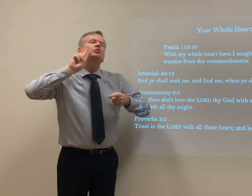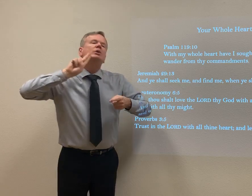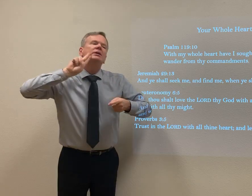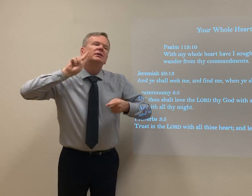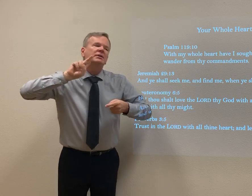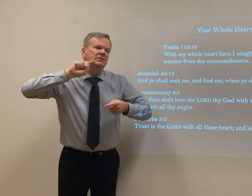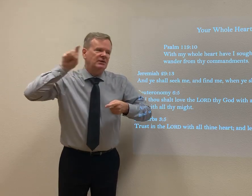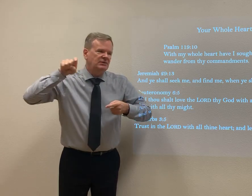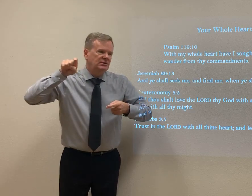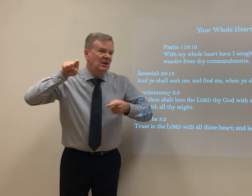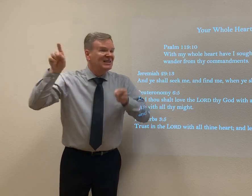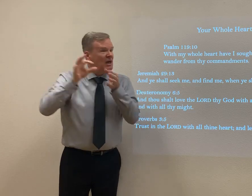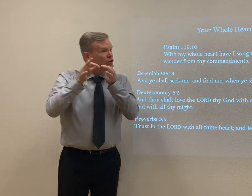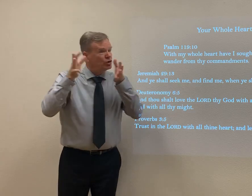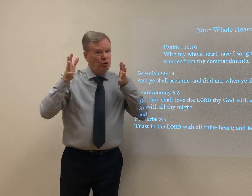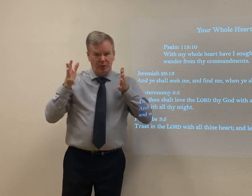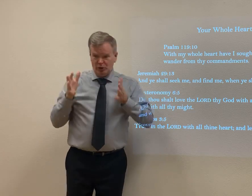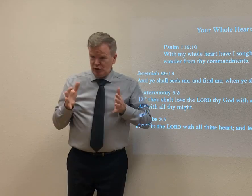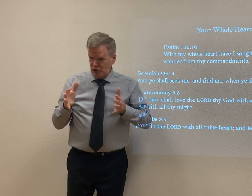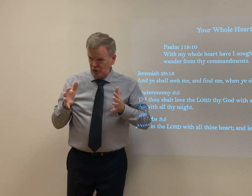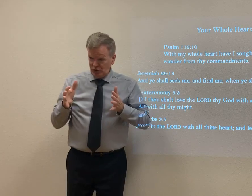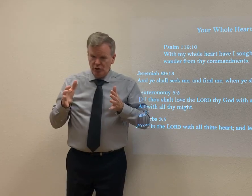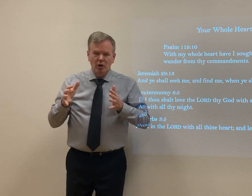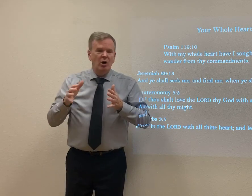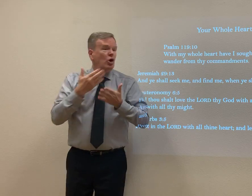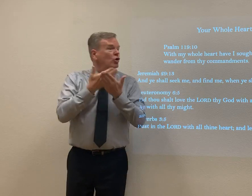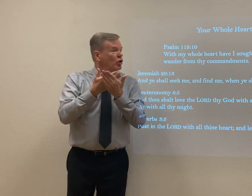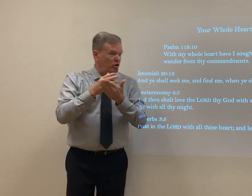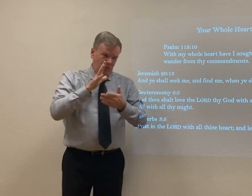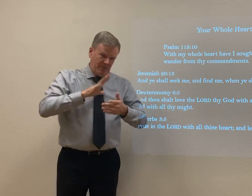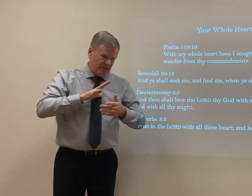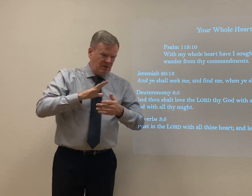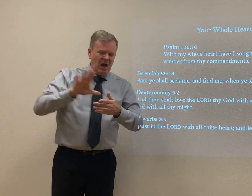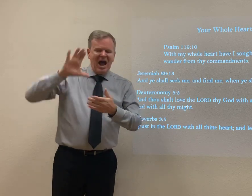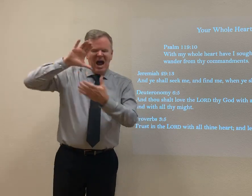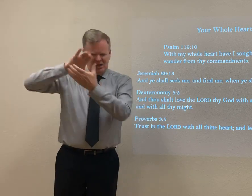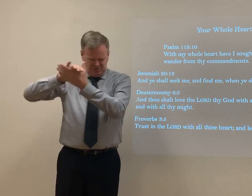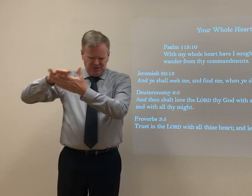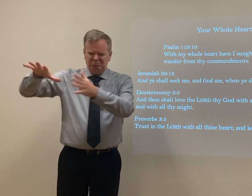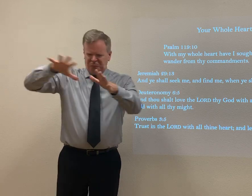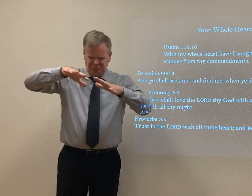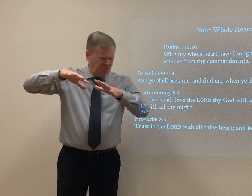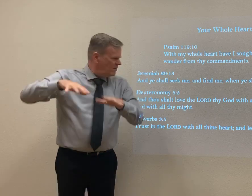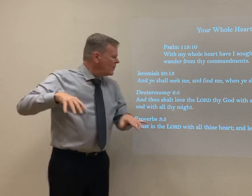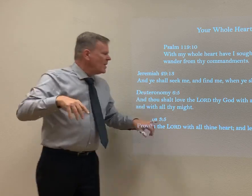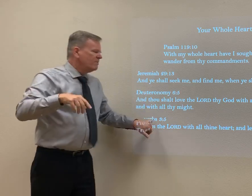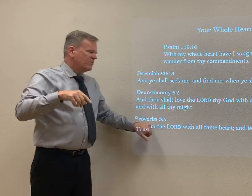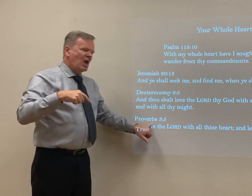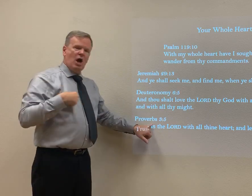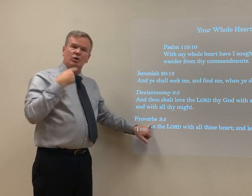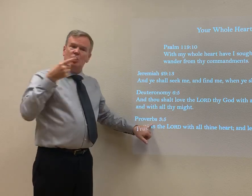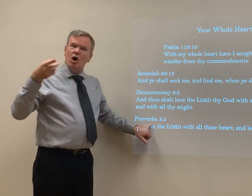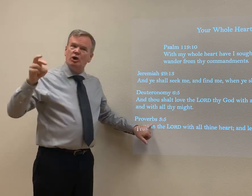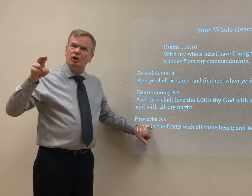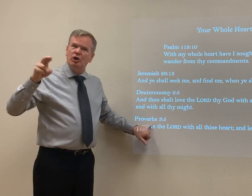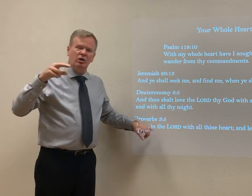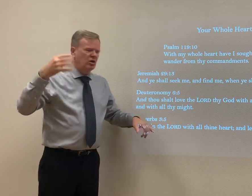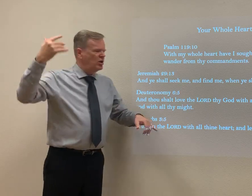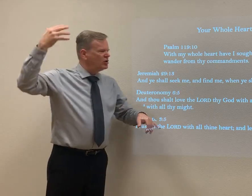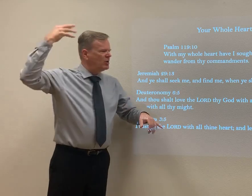She lived in Houston. She was an interpreter. Sister Minshew. And she was a great lady. And she shared this particular verse of scripture.